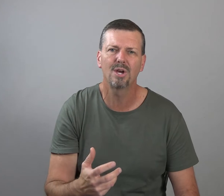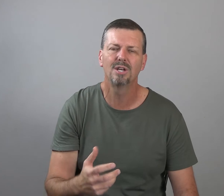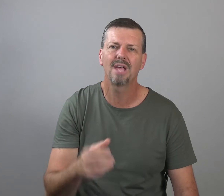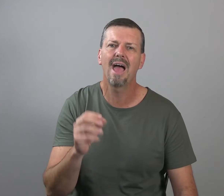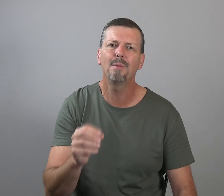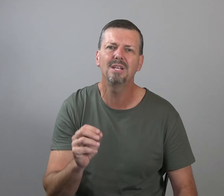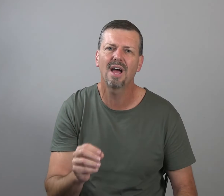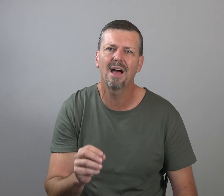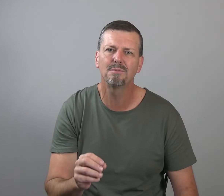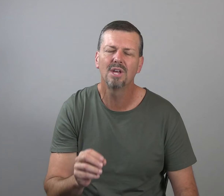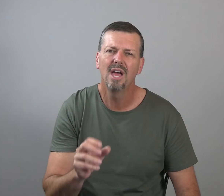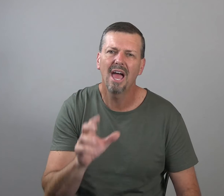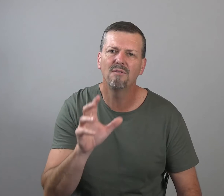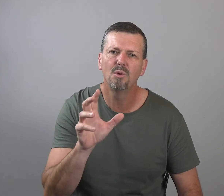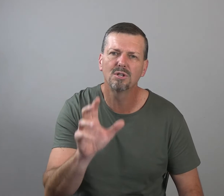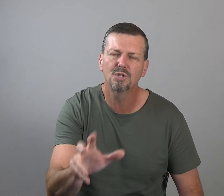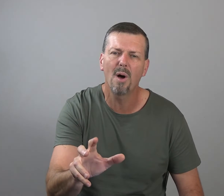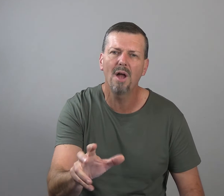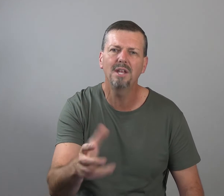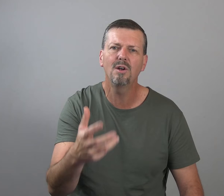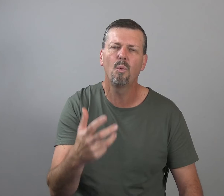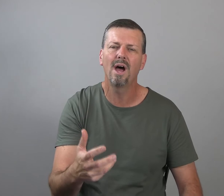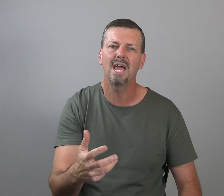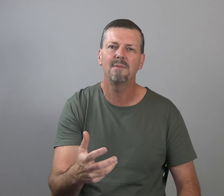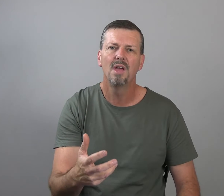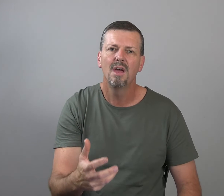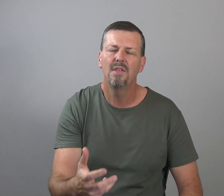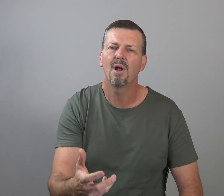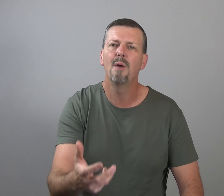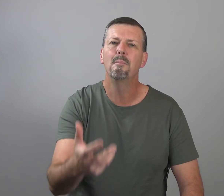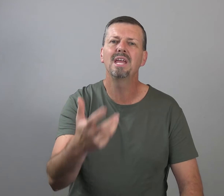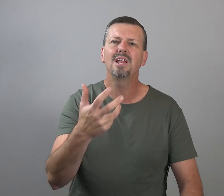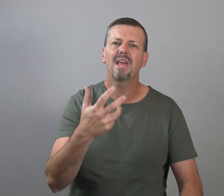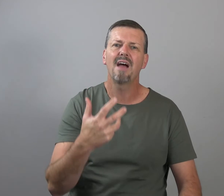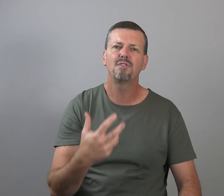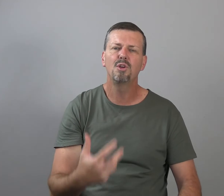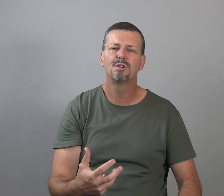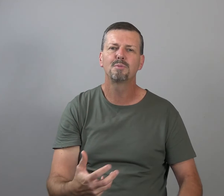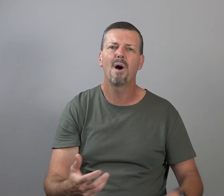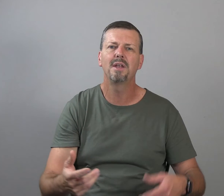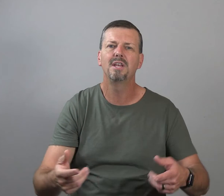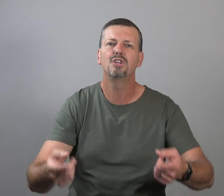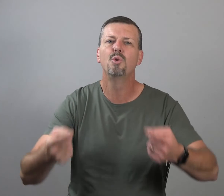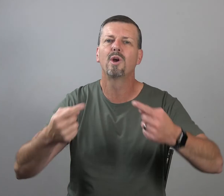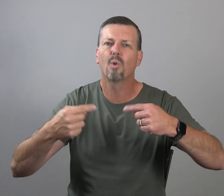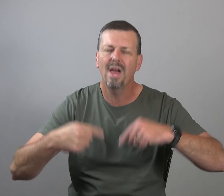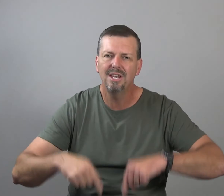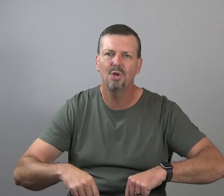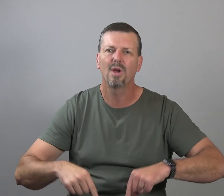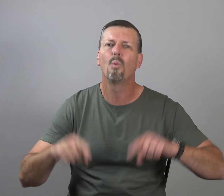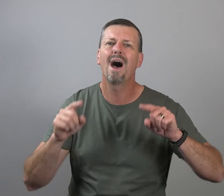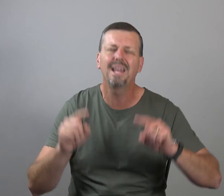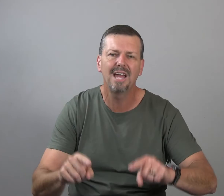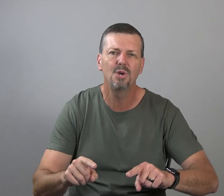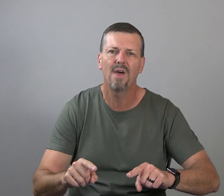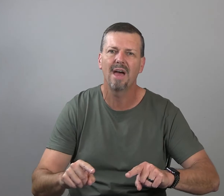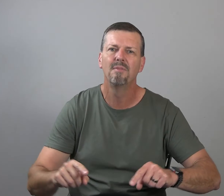because how many times have you responded in a way that immediately after you responded, you regretted doing, why did I do that?